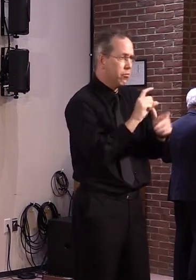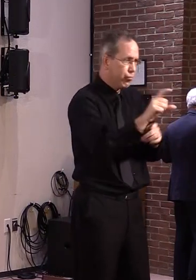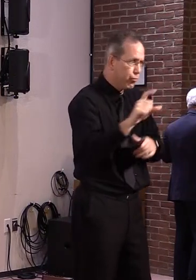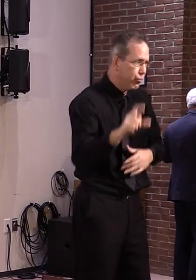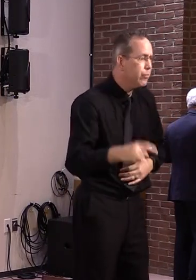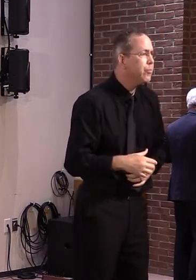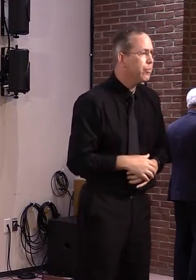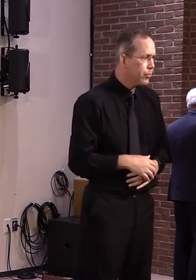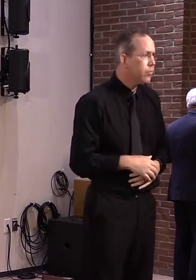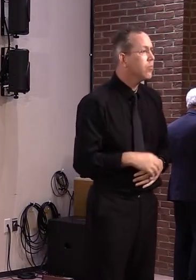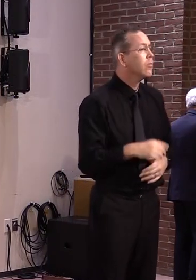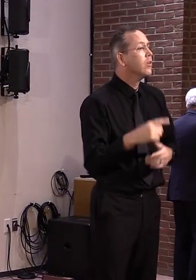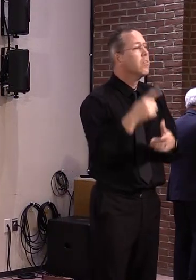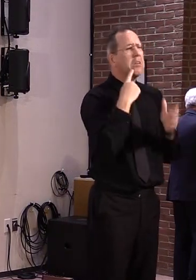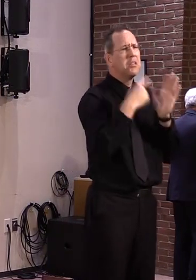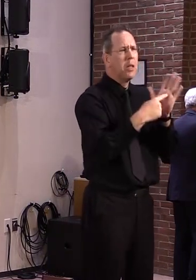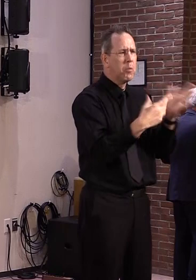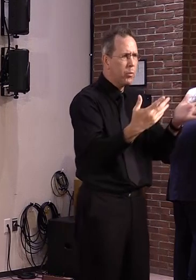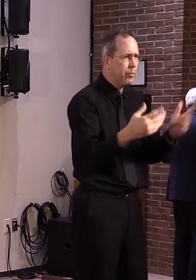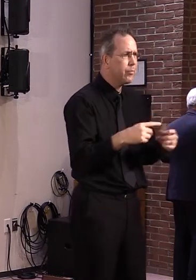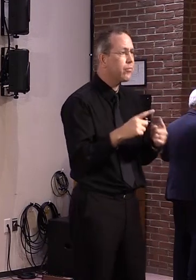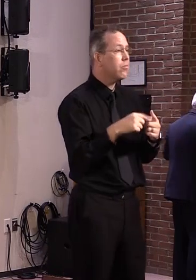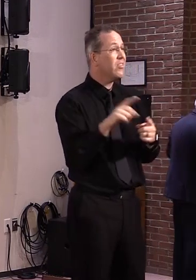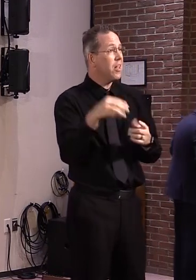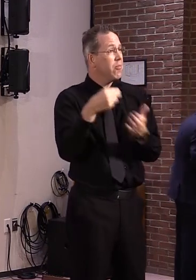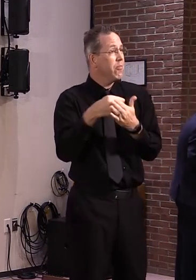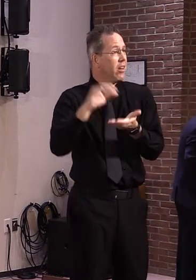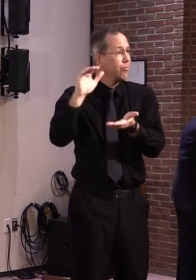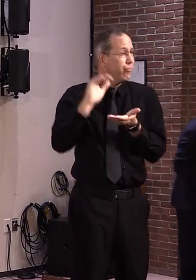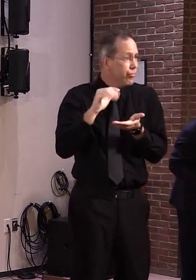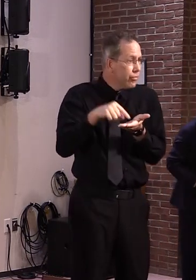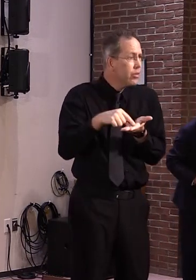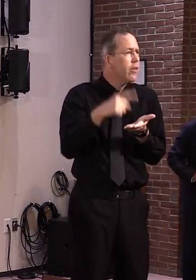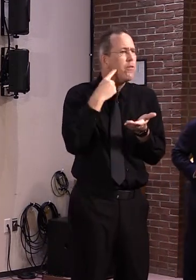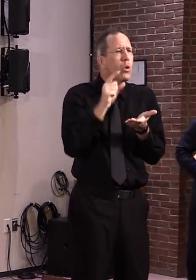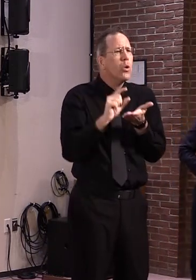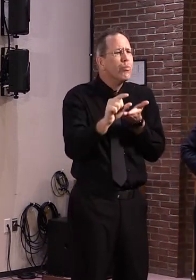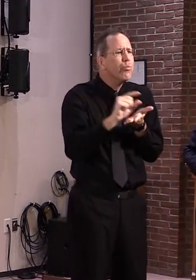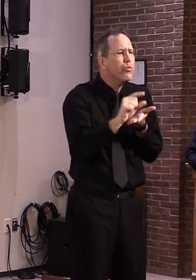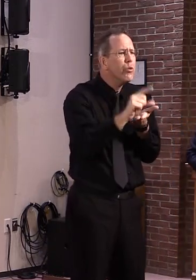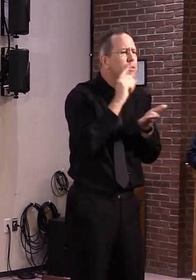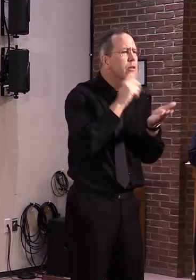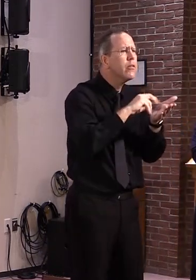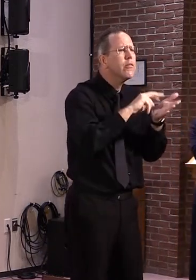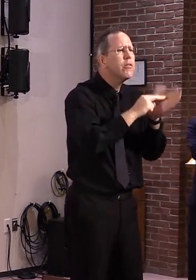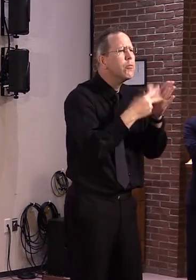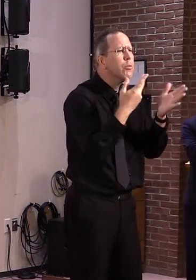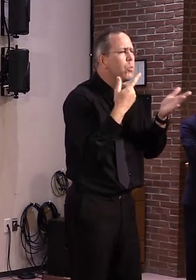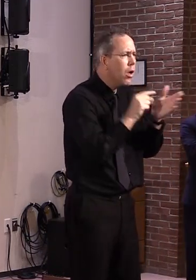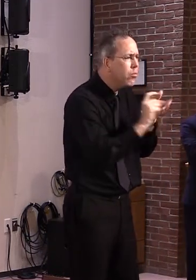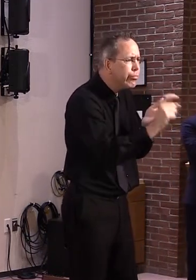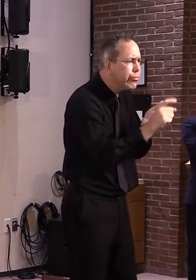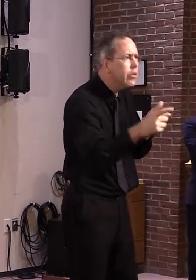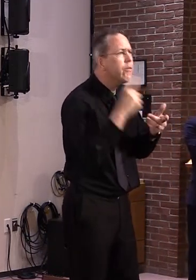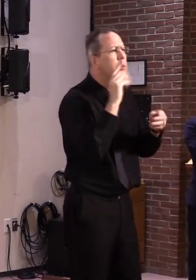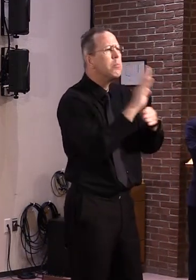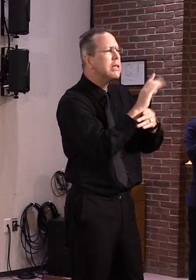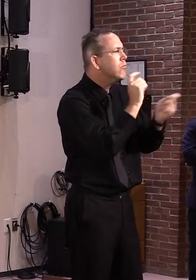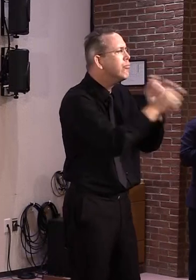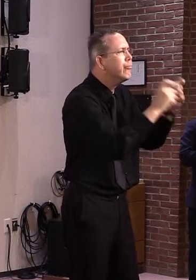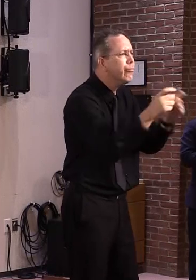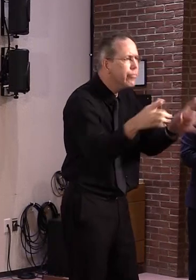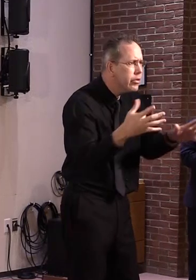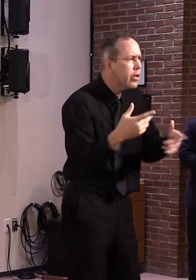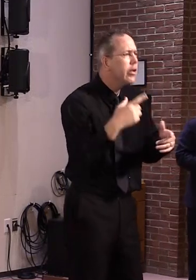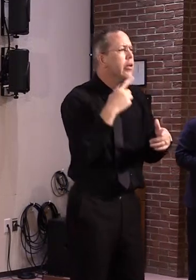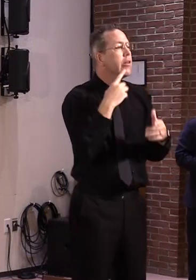even though there are several programs for different sectors, we've created a single point of entry for those applying for or looking for information.